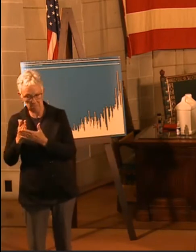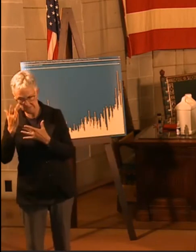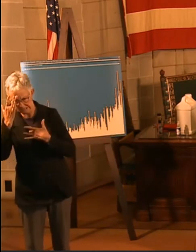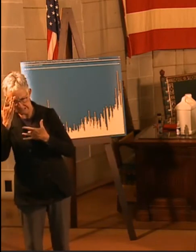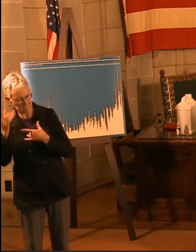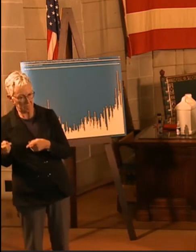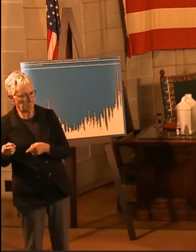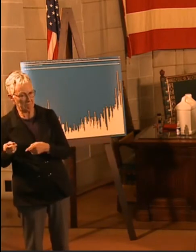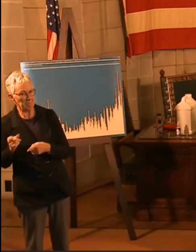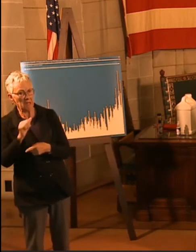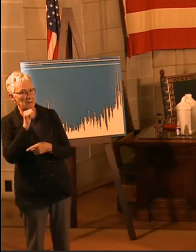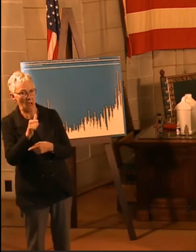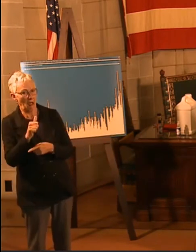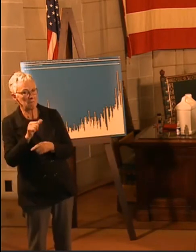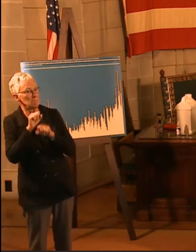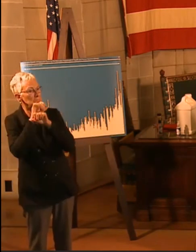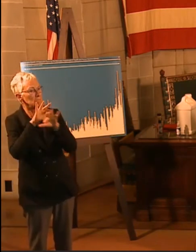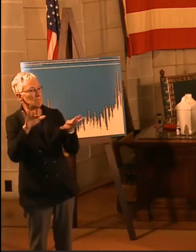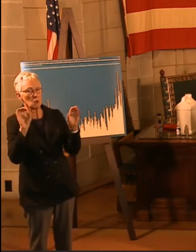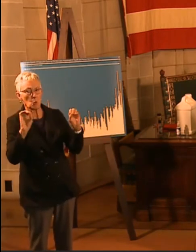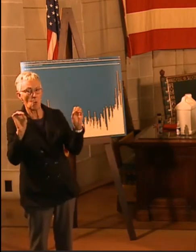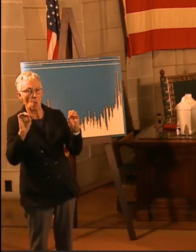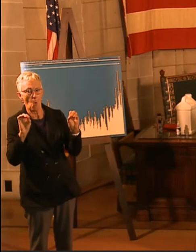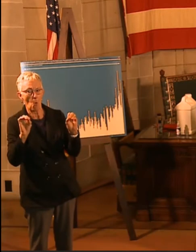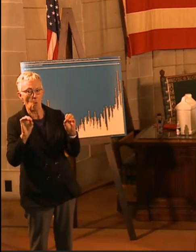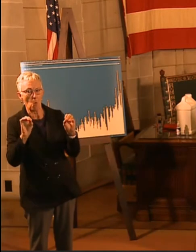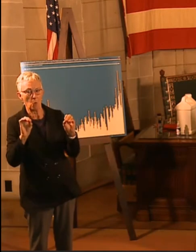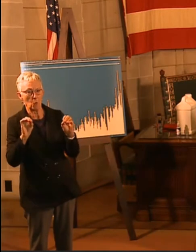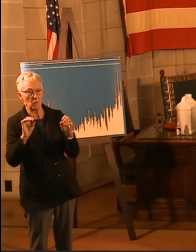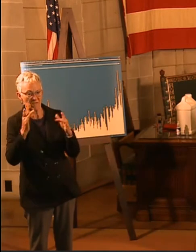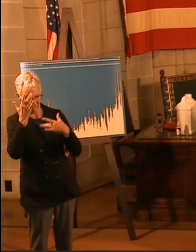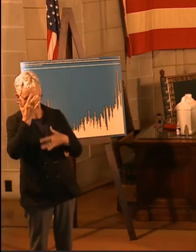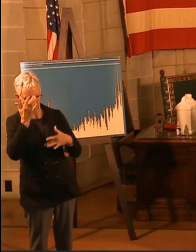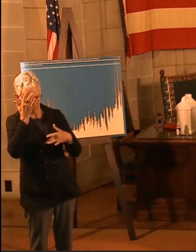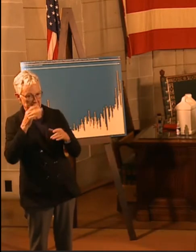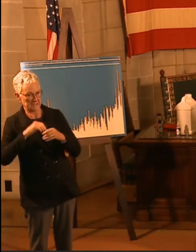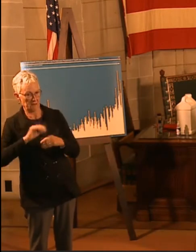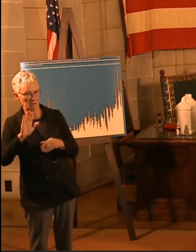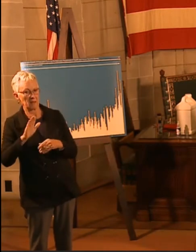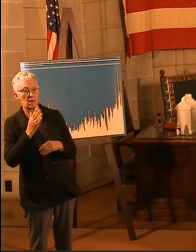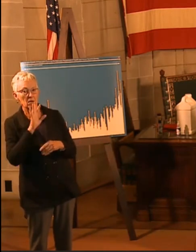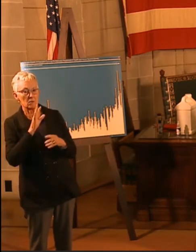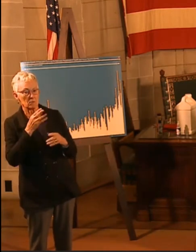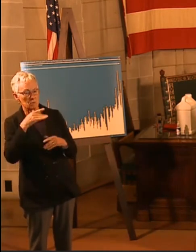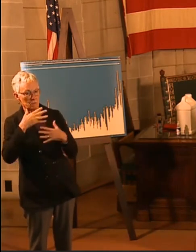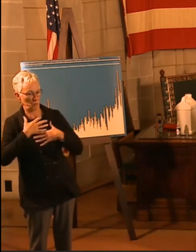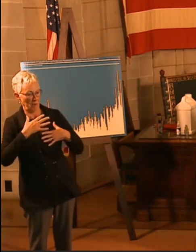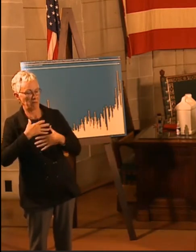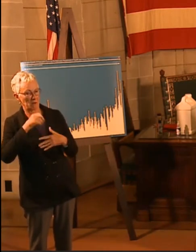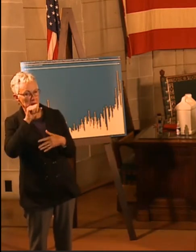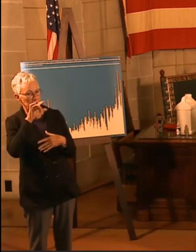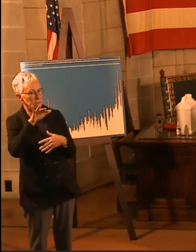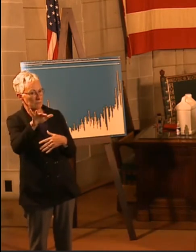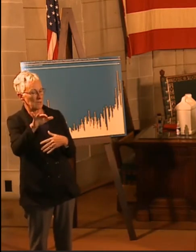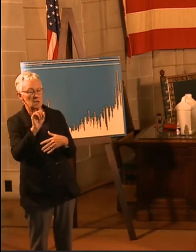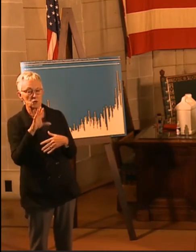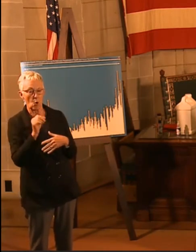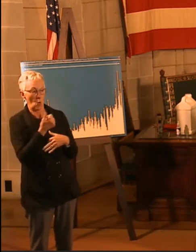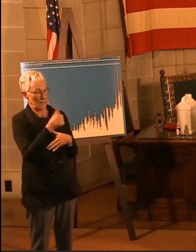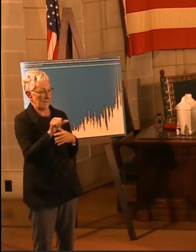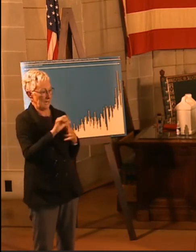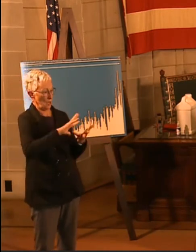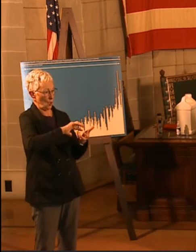cases. And that happens in these super-spreading events quite frequently. And so, those crowded conditions and crowds